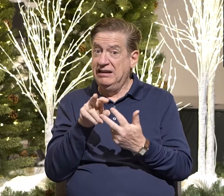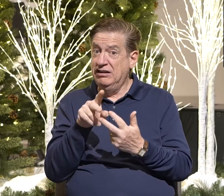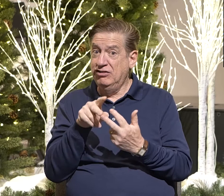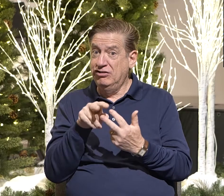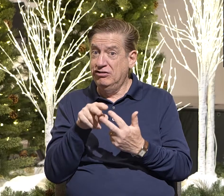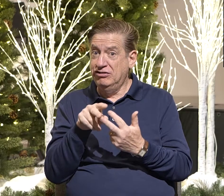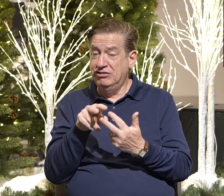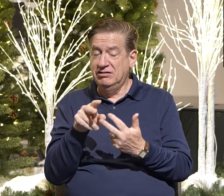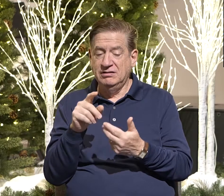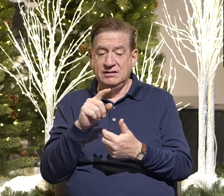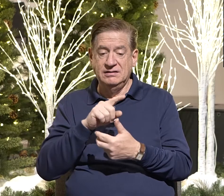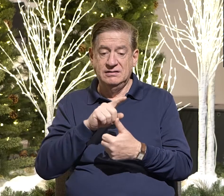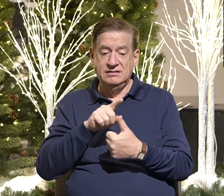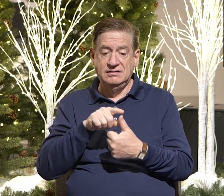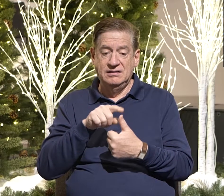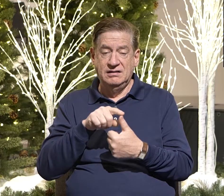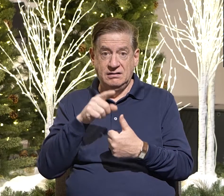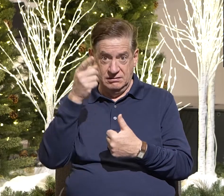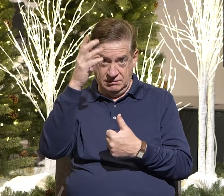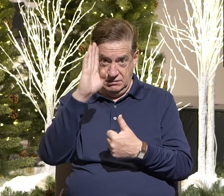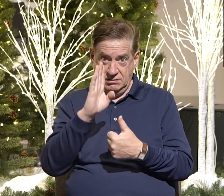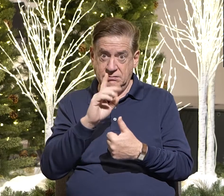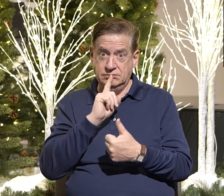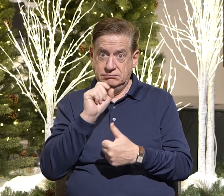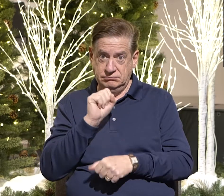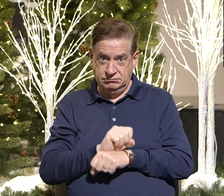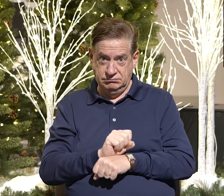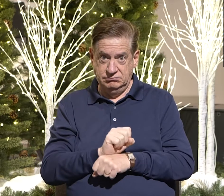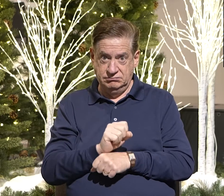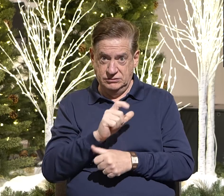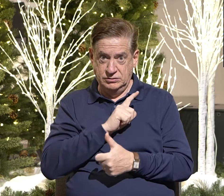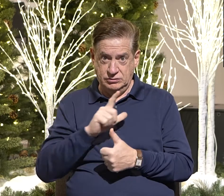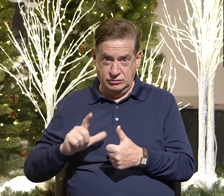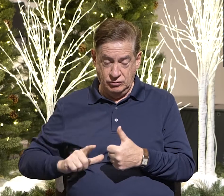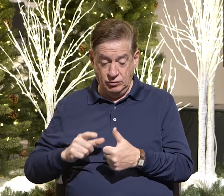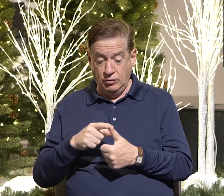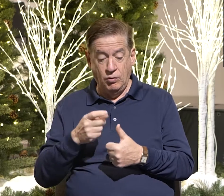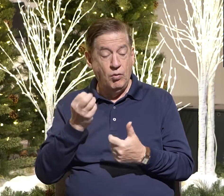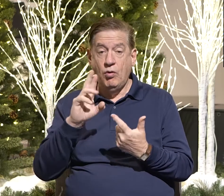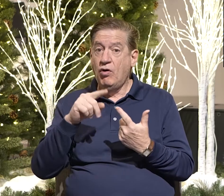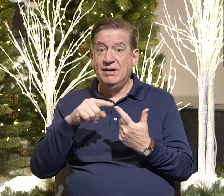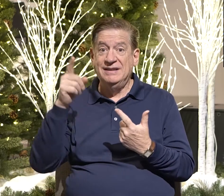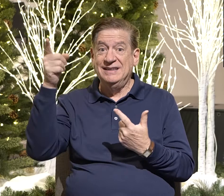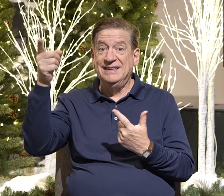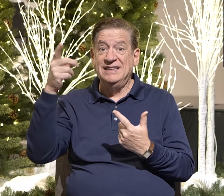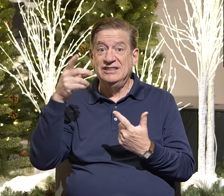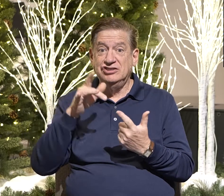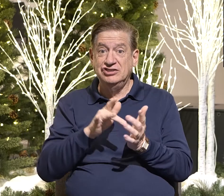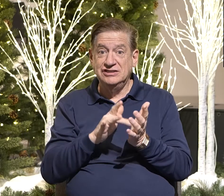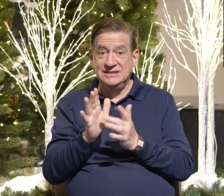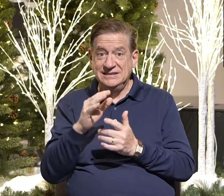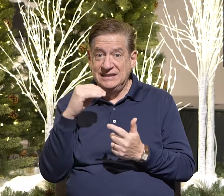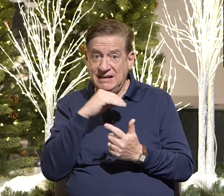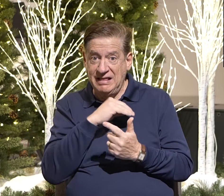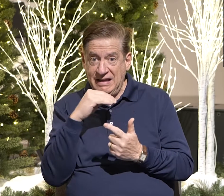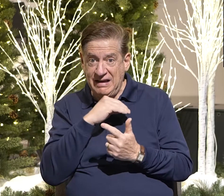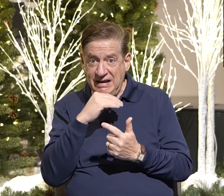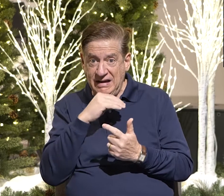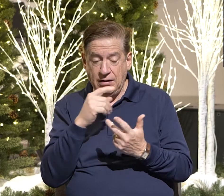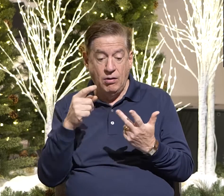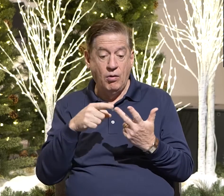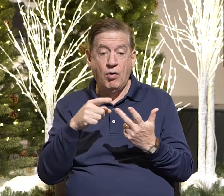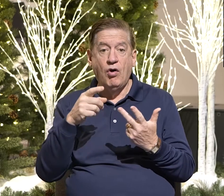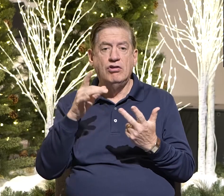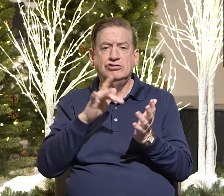God, he is the Lord, or he's lying, or he's a